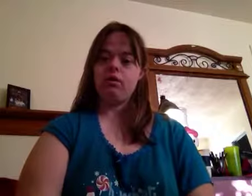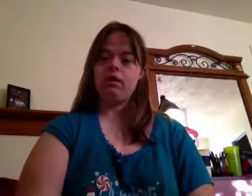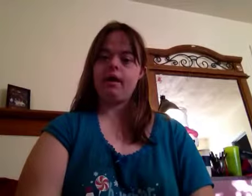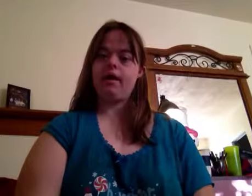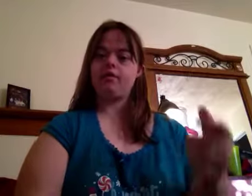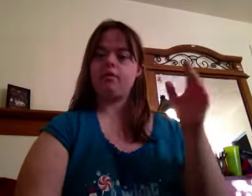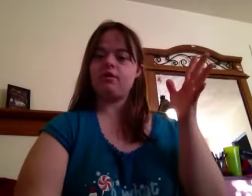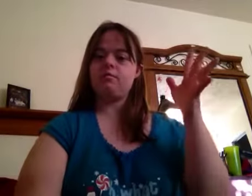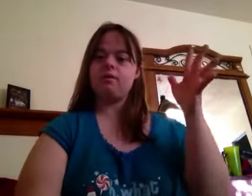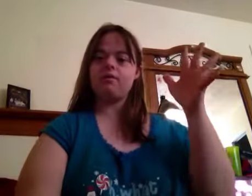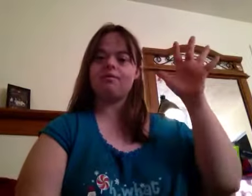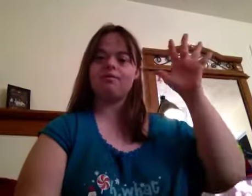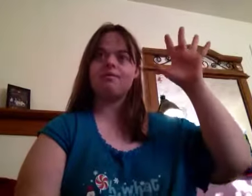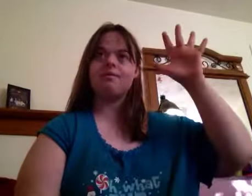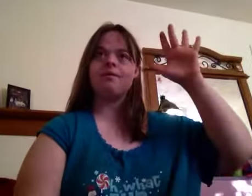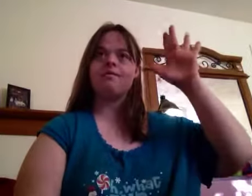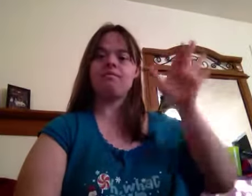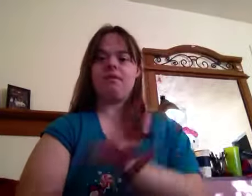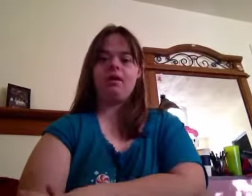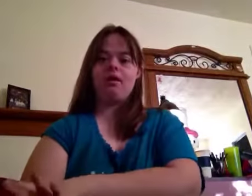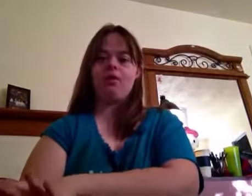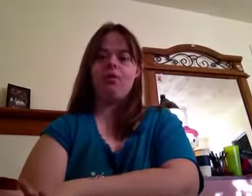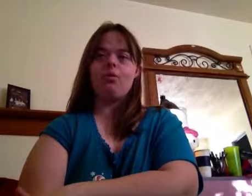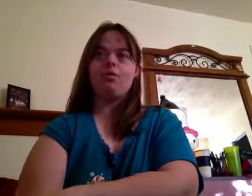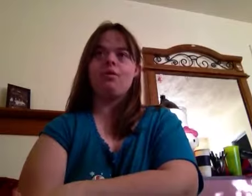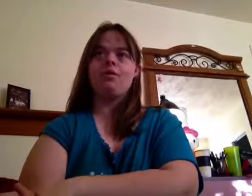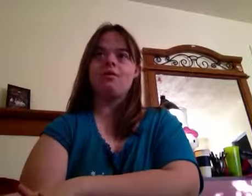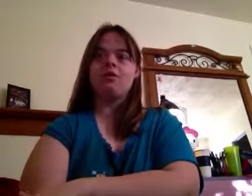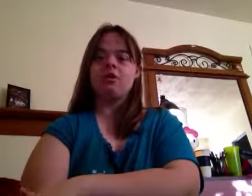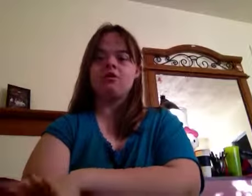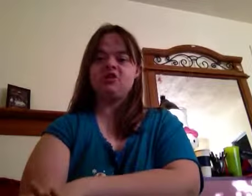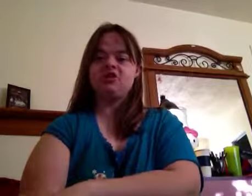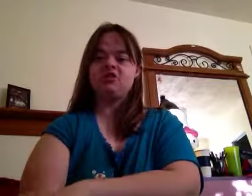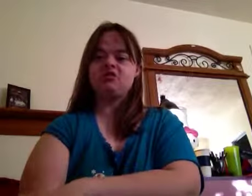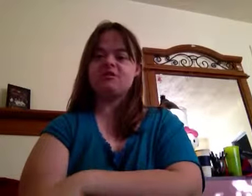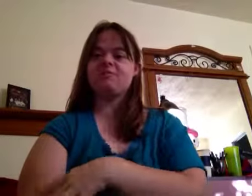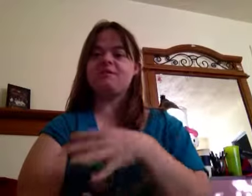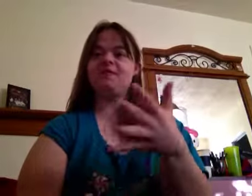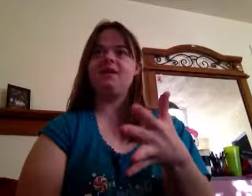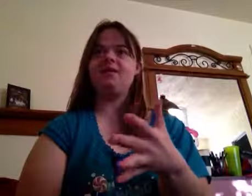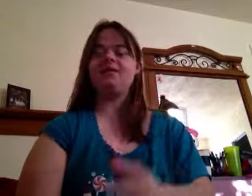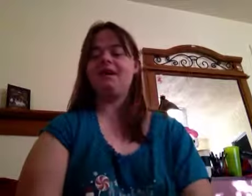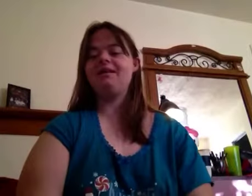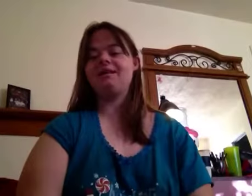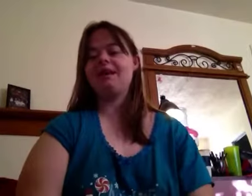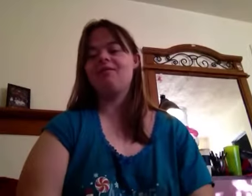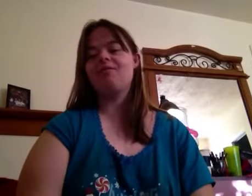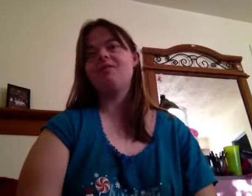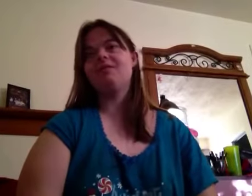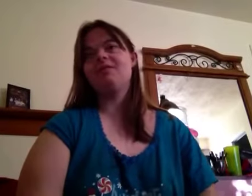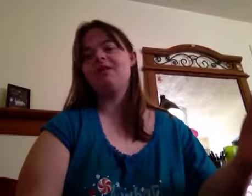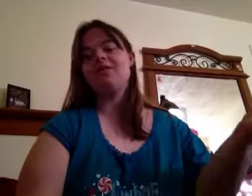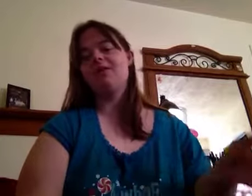a Christmas video. Audition Christmas video thing. I was going to do this for you.